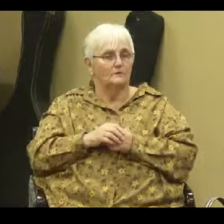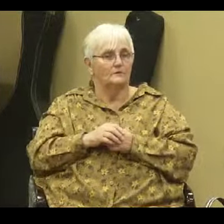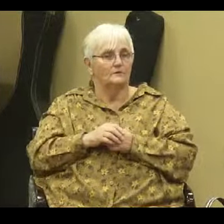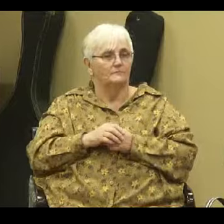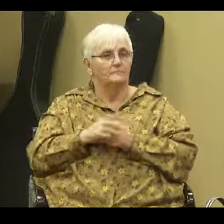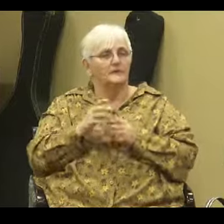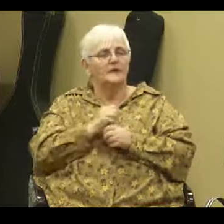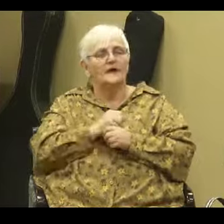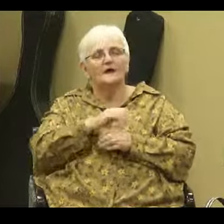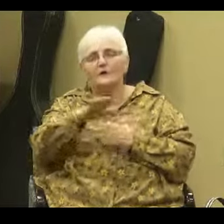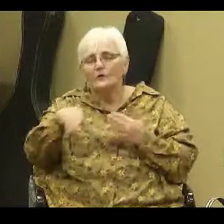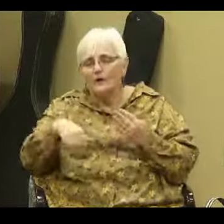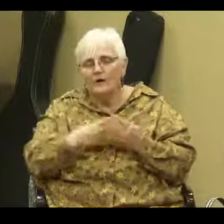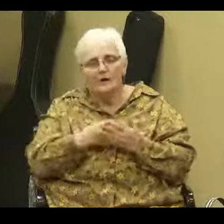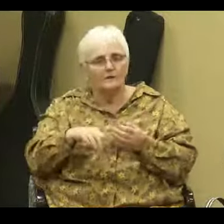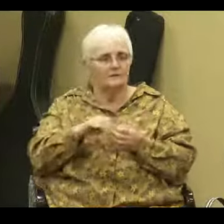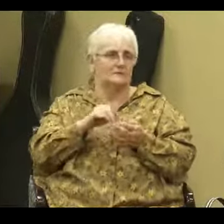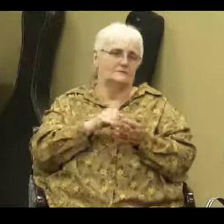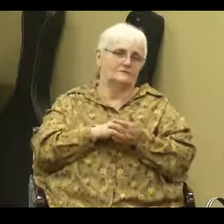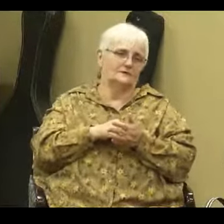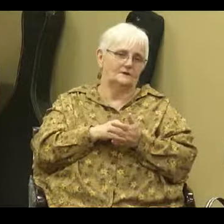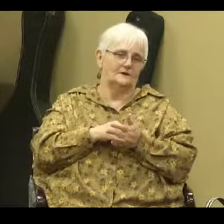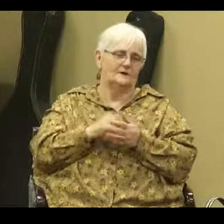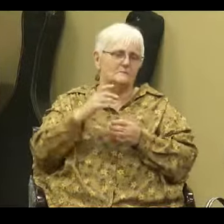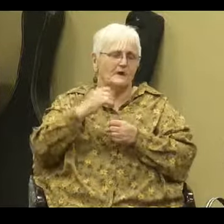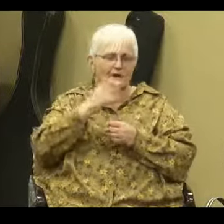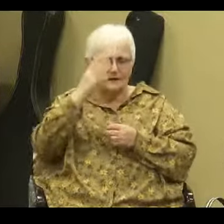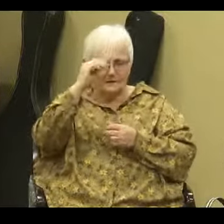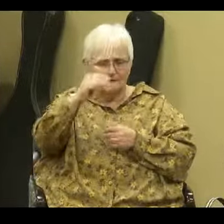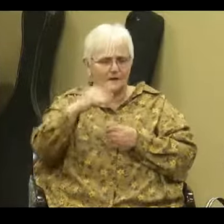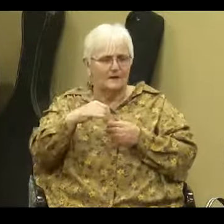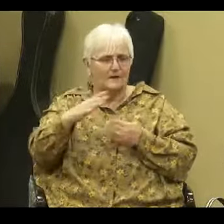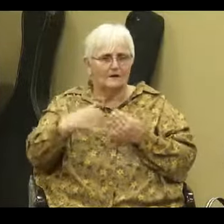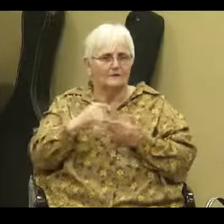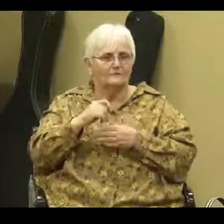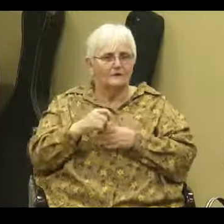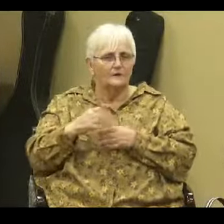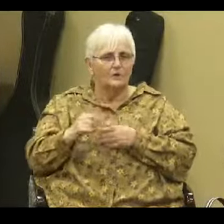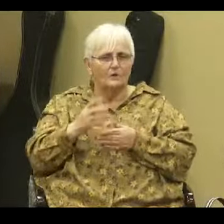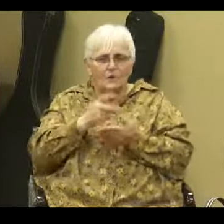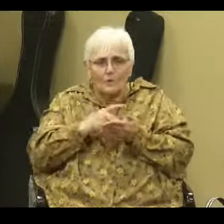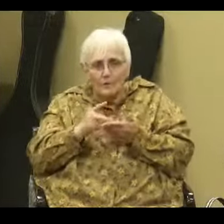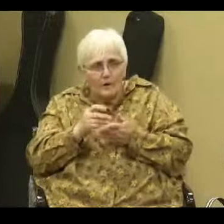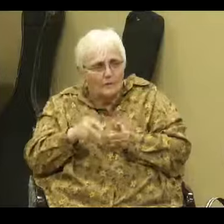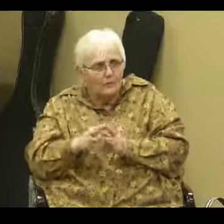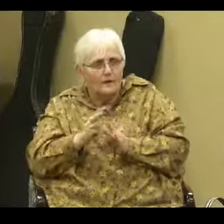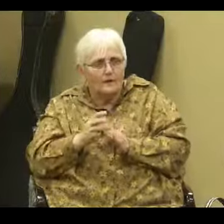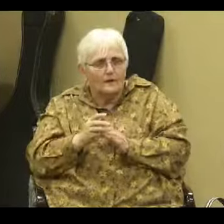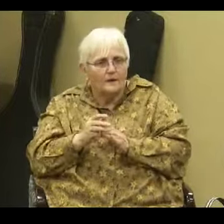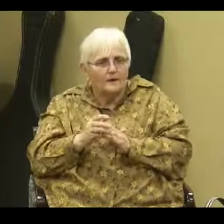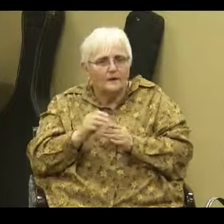get all of it man get all of it don't go partial amen you know